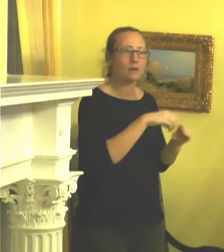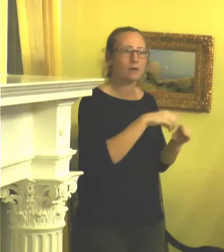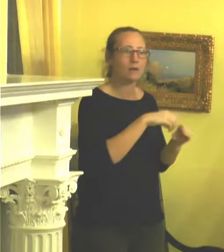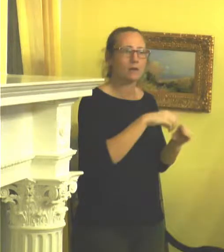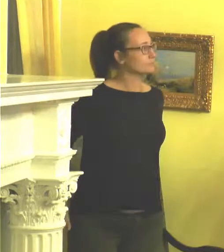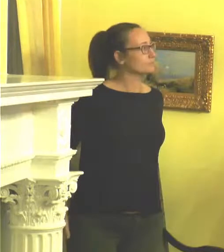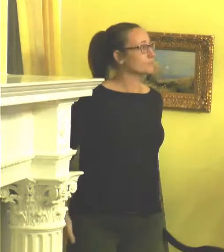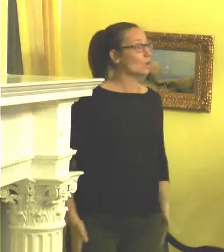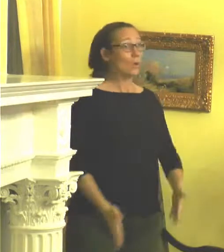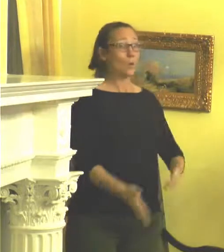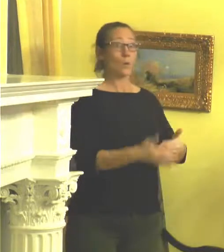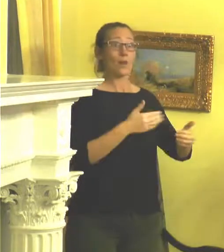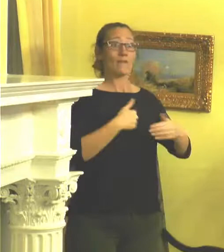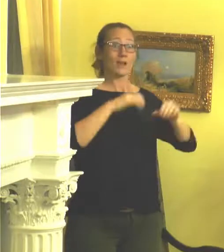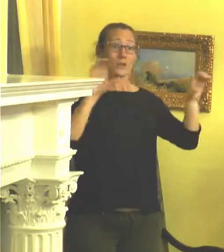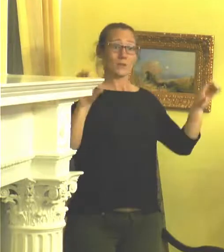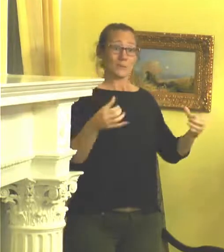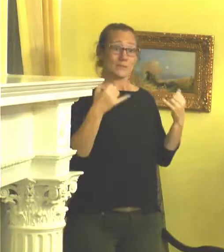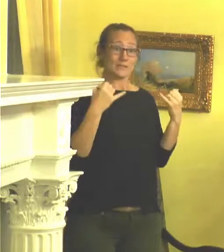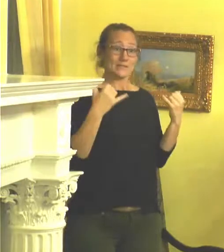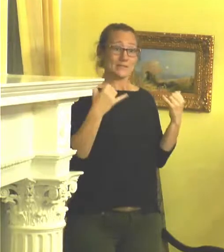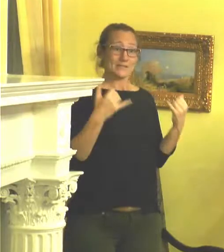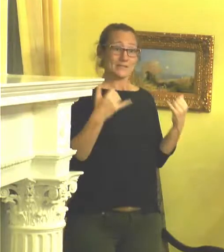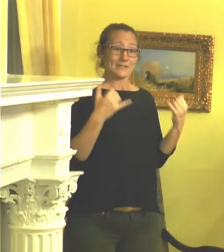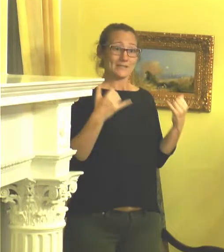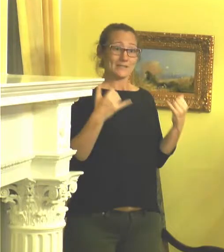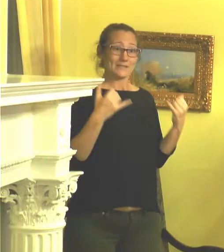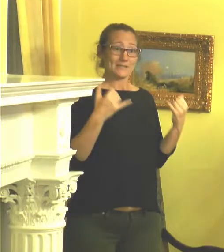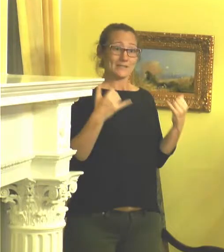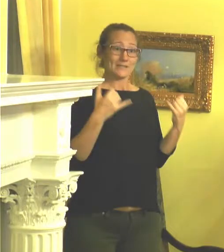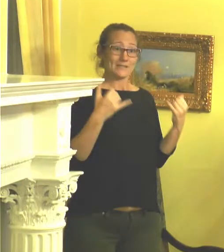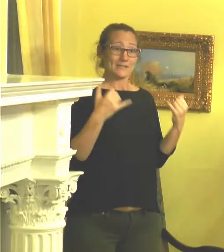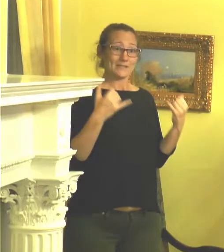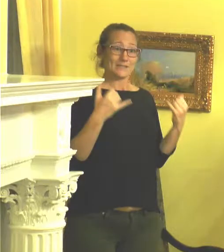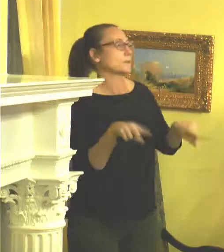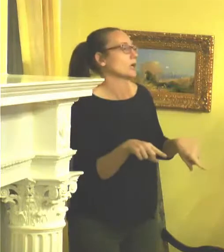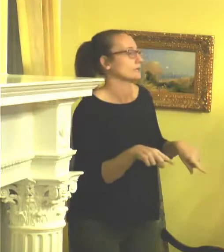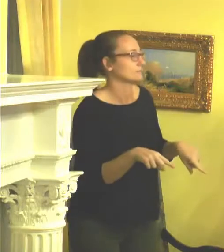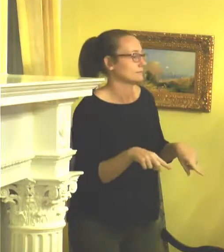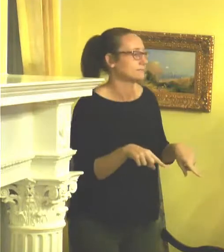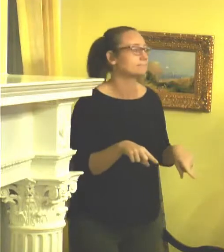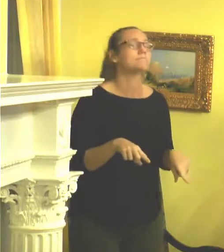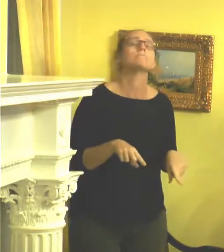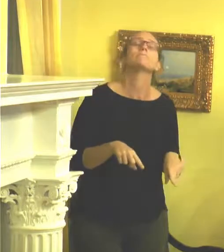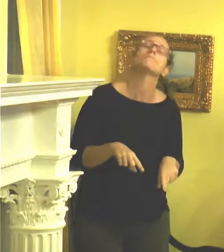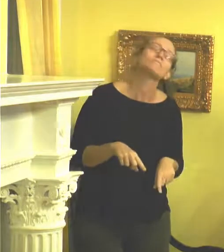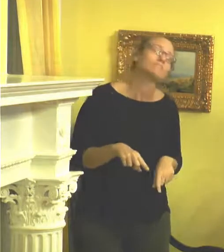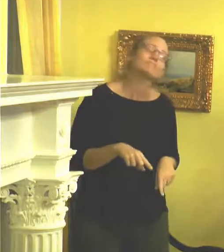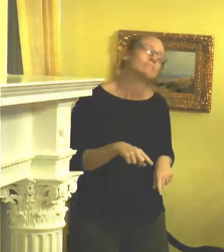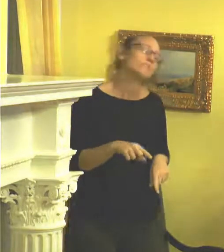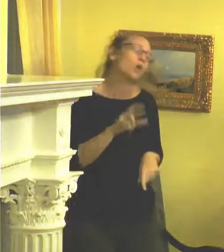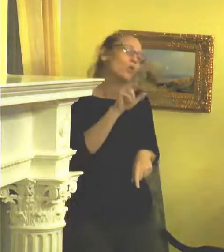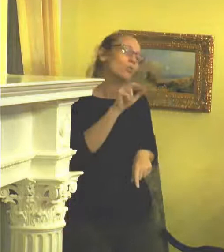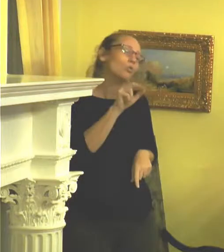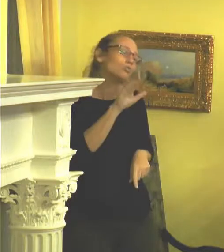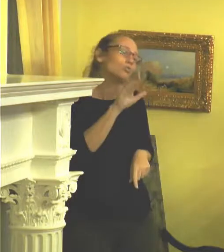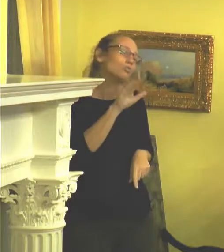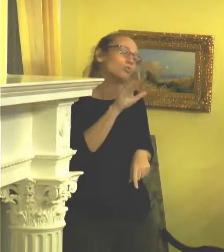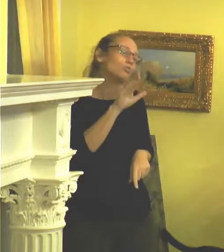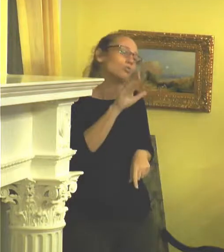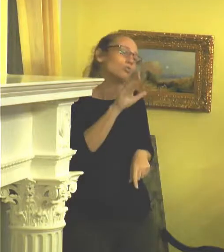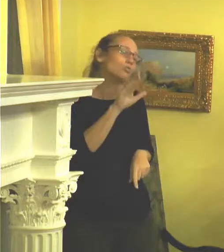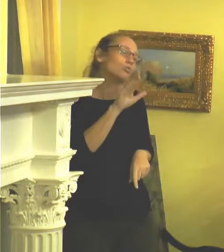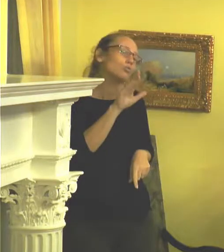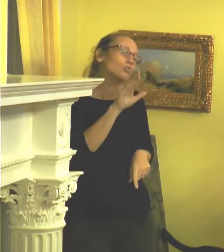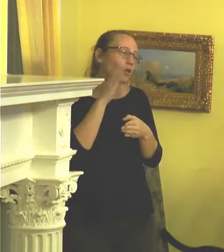Whatever I do today, I go in tomorrow and I respond to. So very seldom do I kind of like plan what color